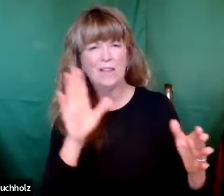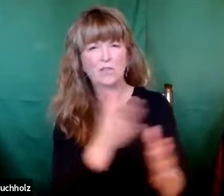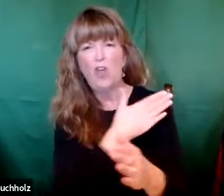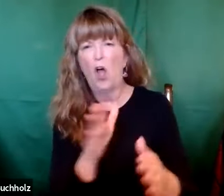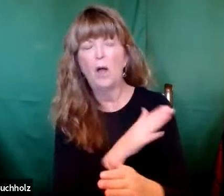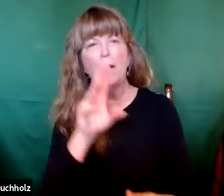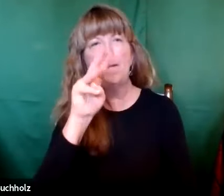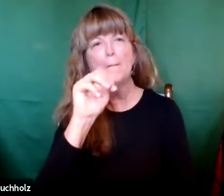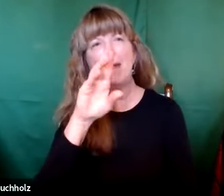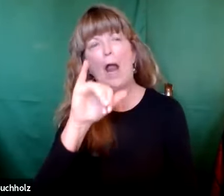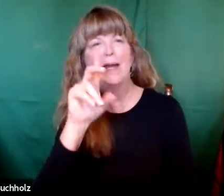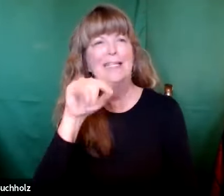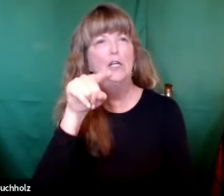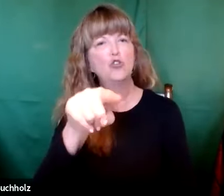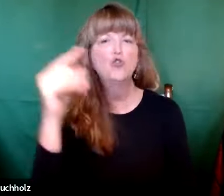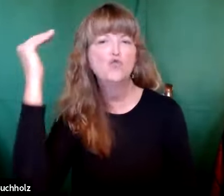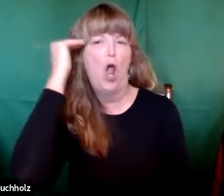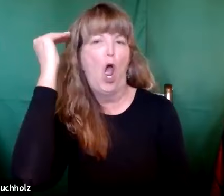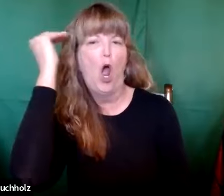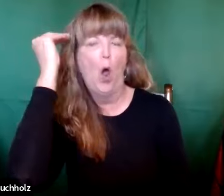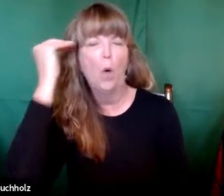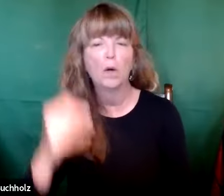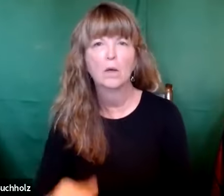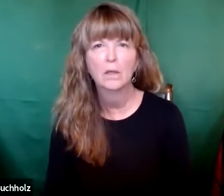Someone said, oh, you know, I hate that song, Mary, did you know?